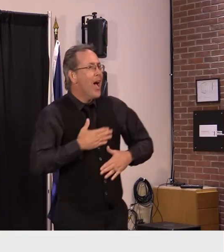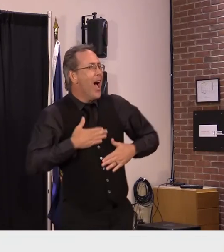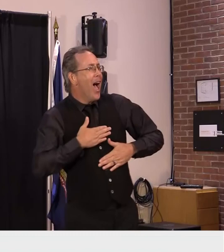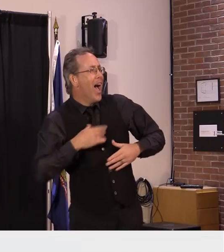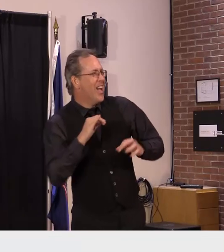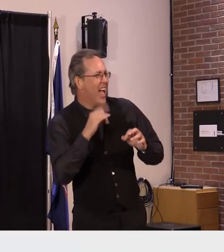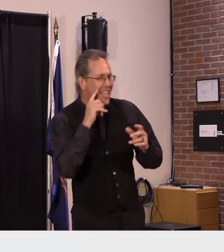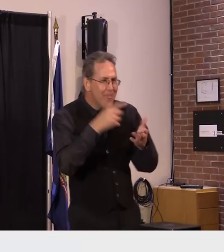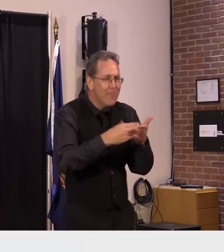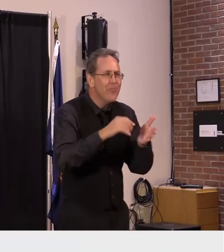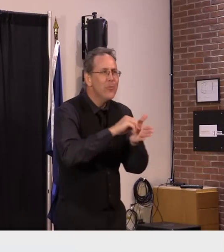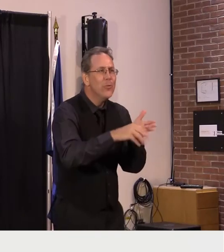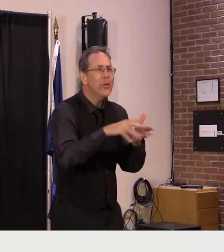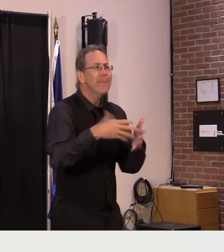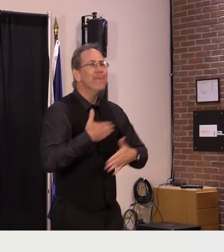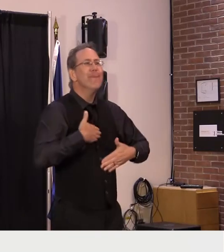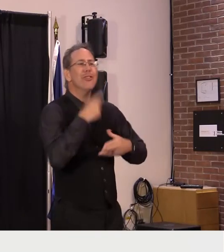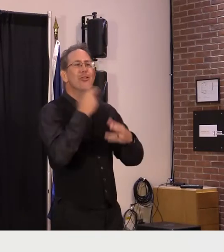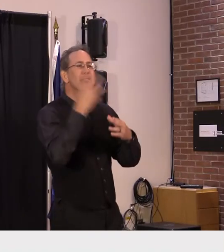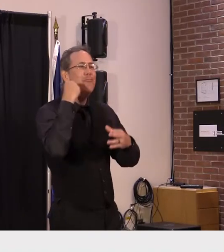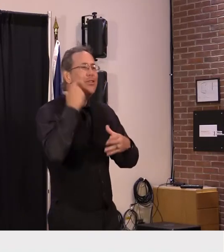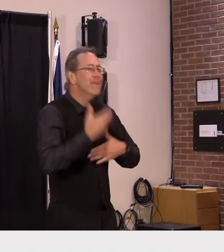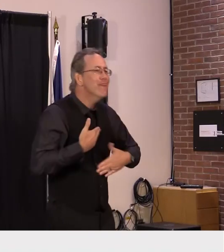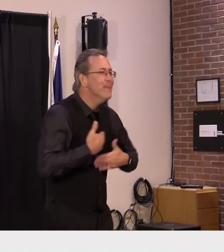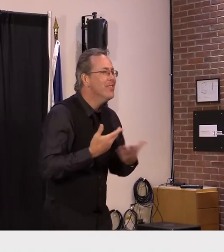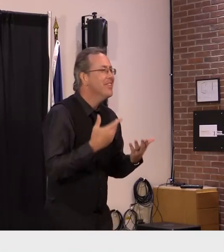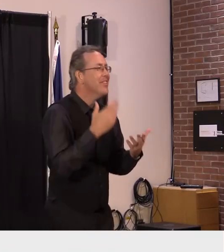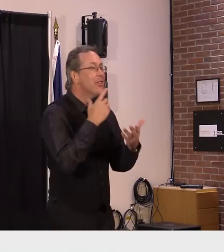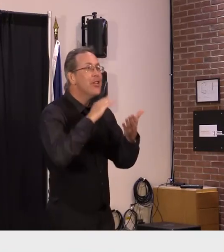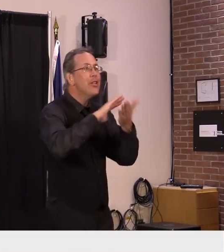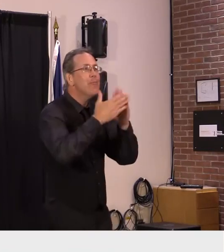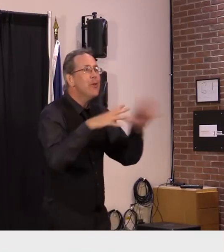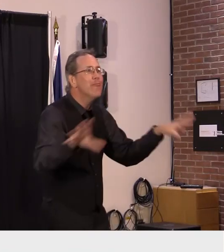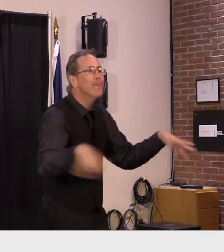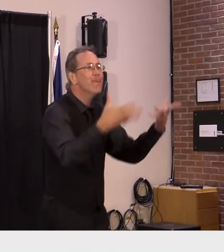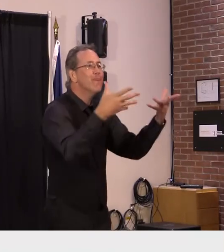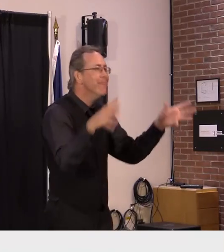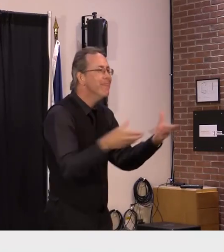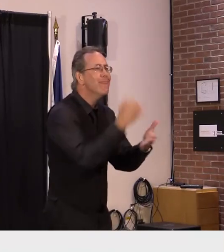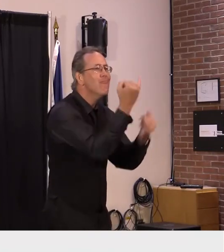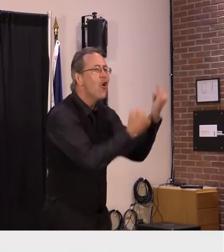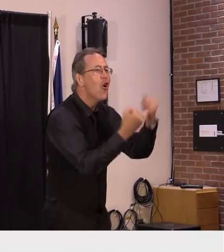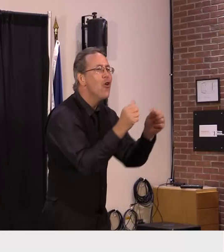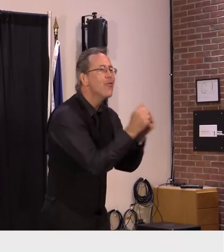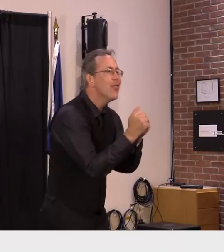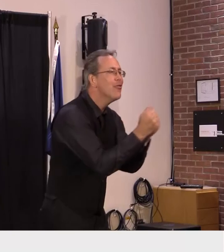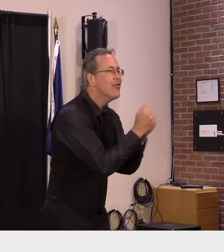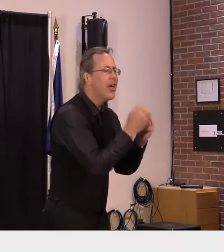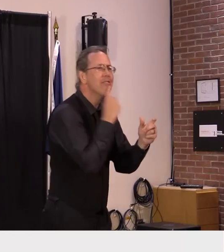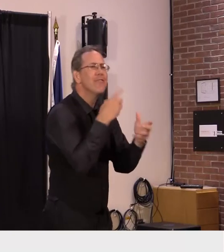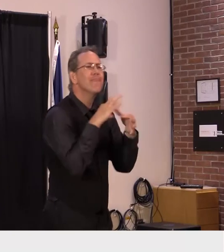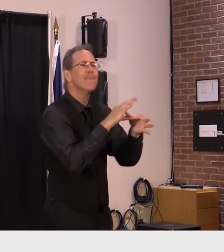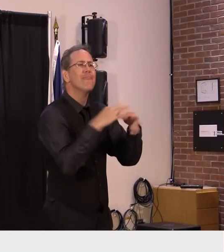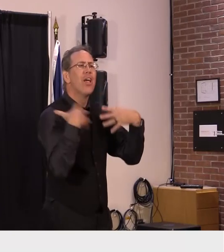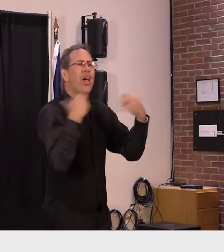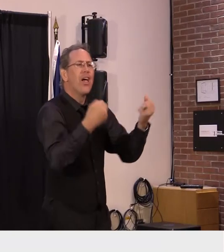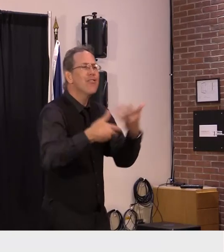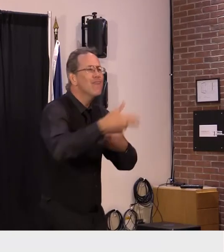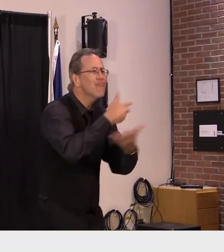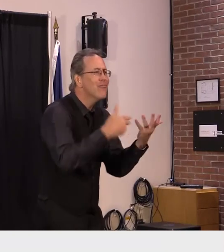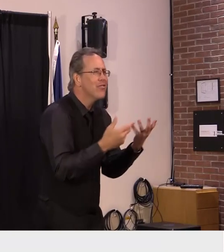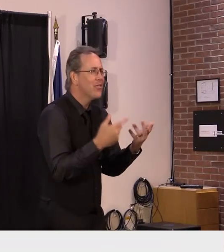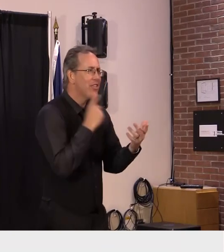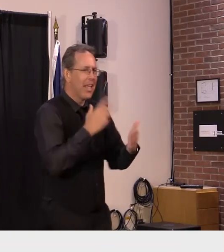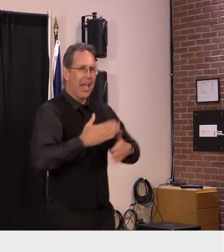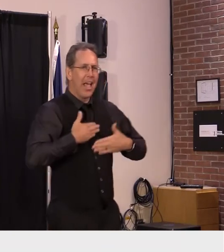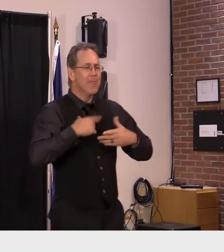emphasis on the arts in our communities i think the arts go a long way to healing and also involve students in expressing their joy and